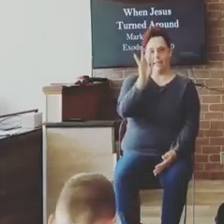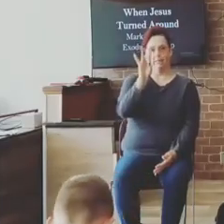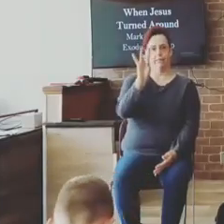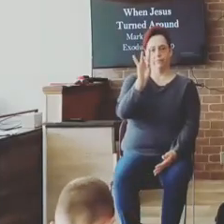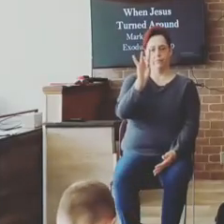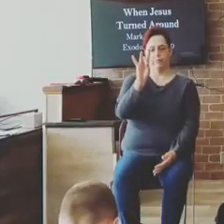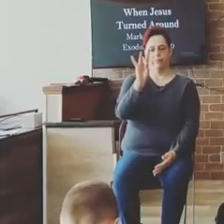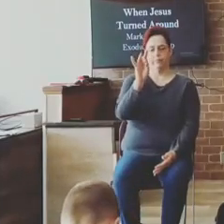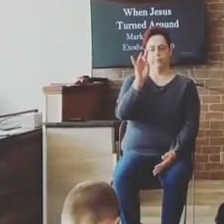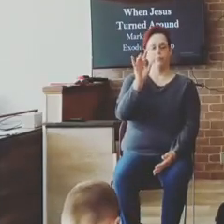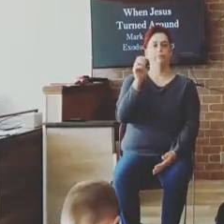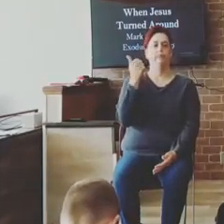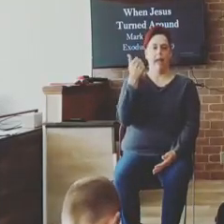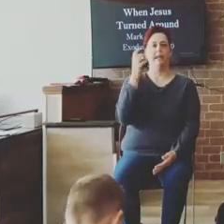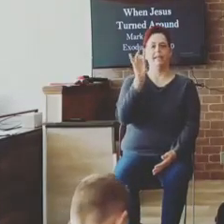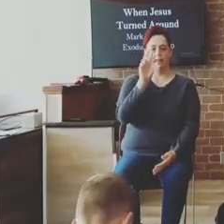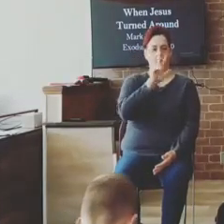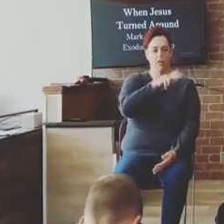33, 18.